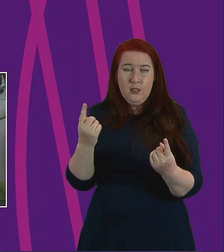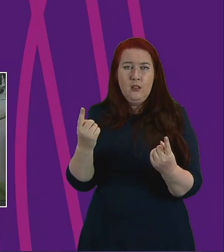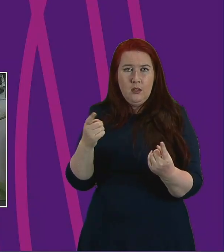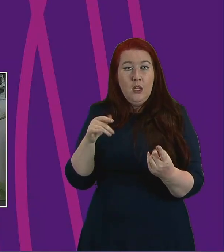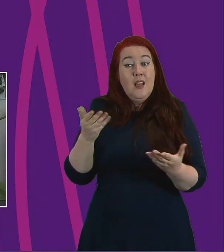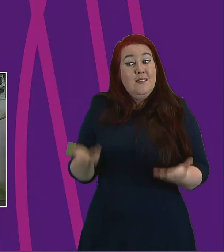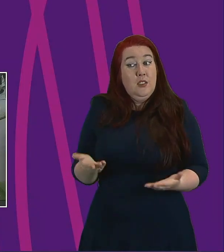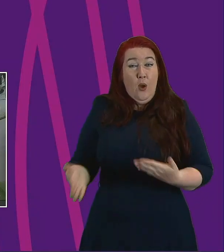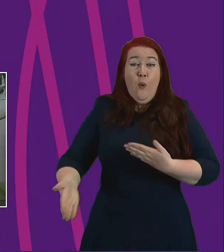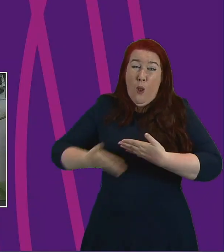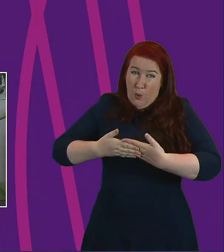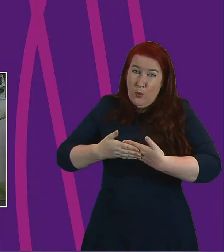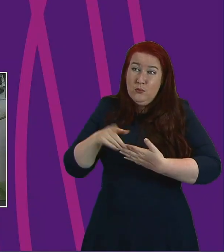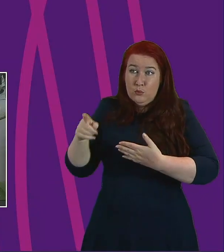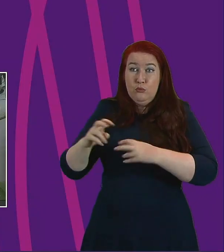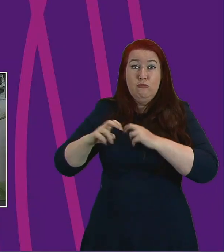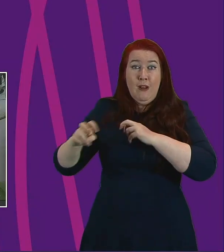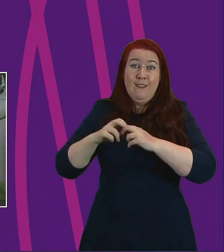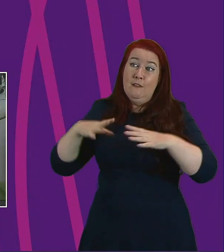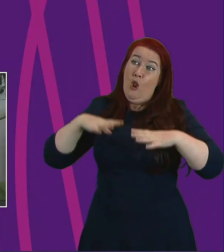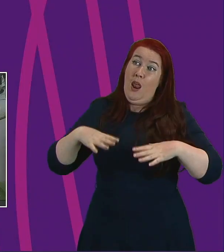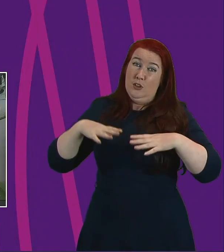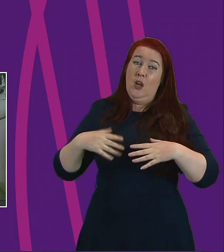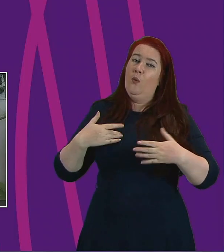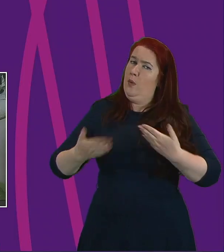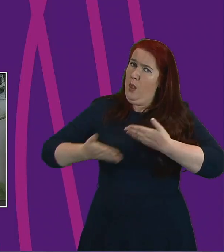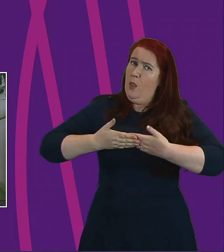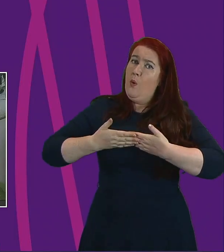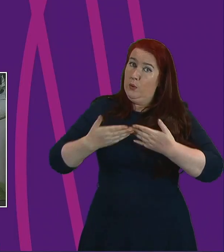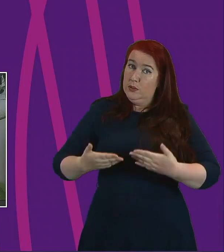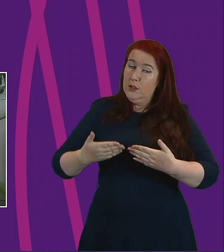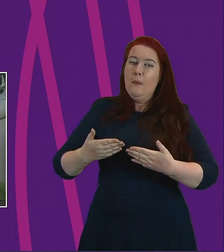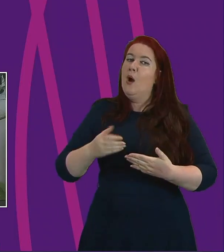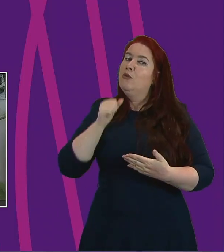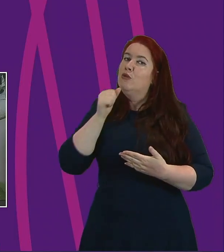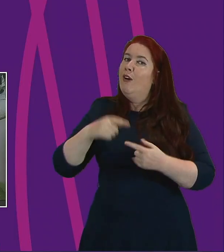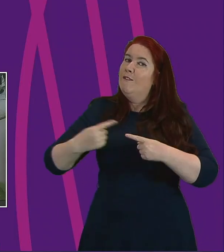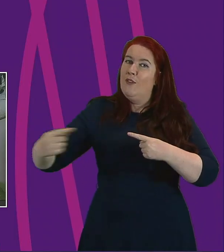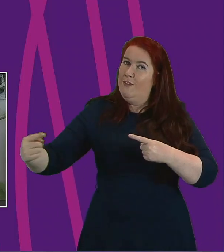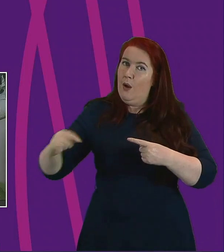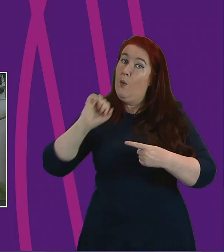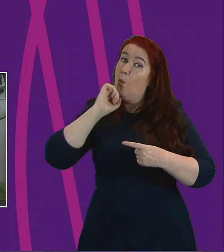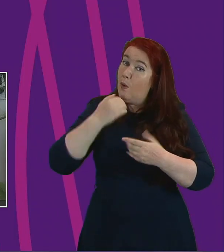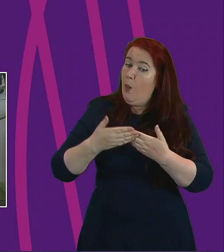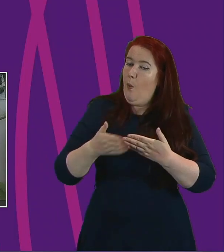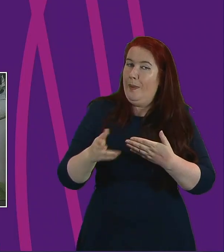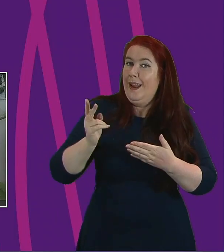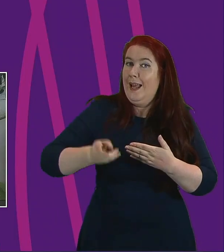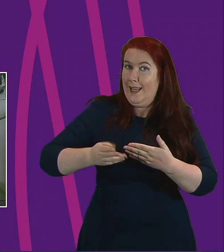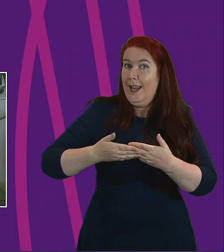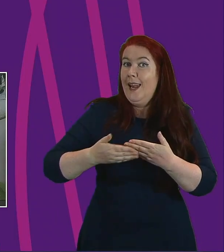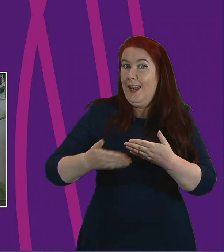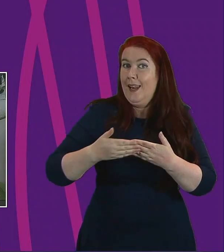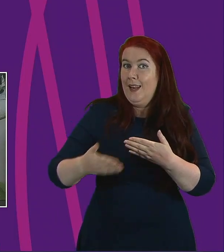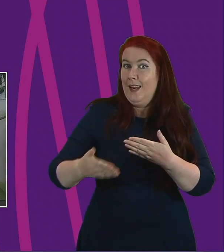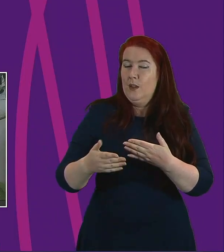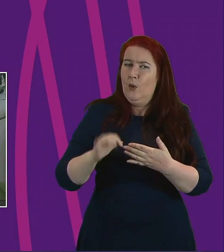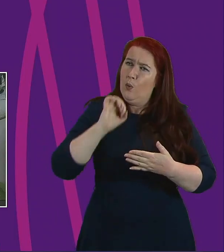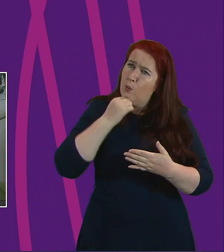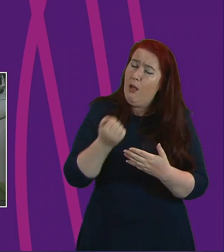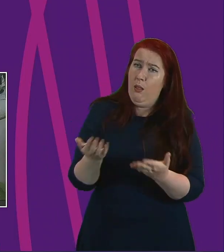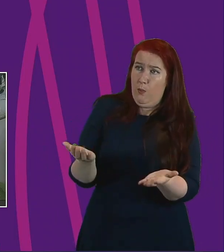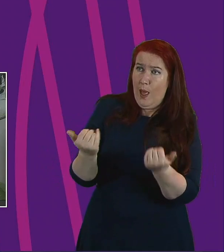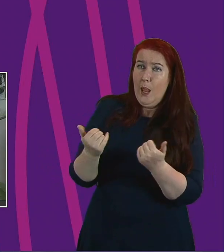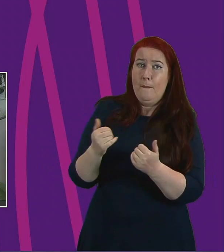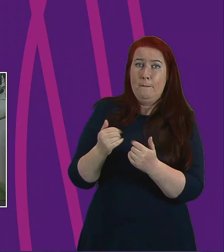close to people travelling here for leisure purposes, this will not last forever. Tourists and visitors will be welcome when they